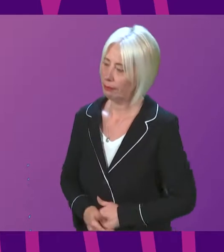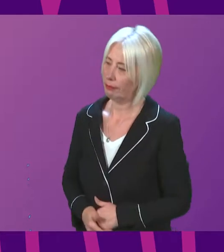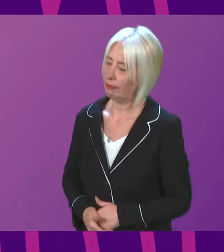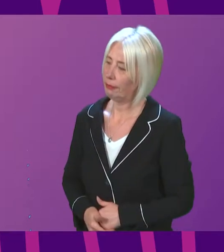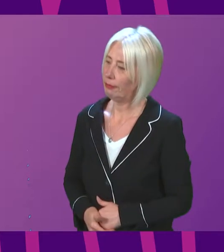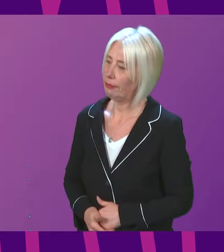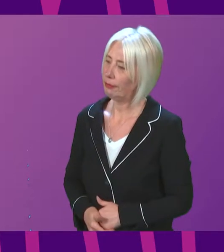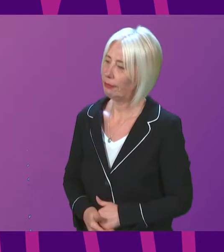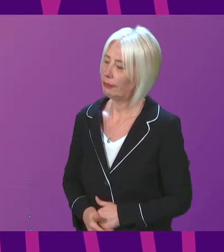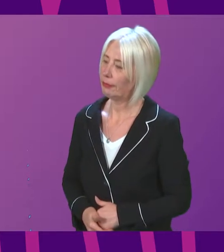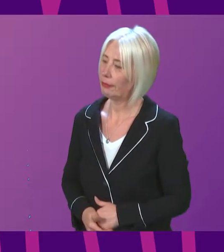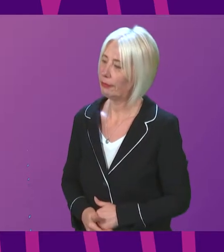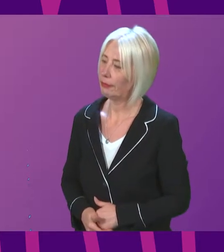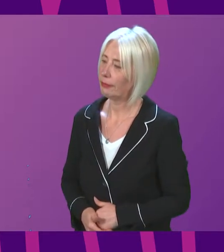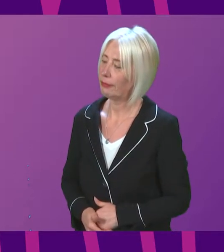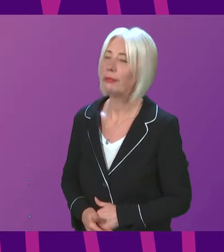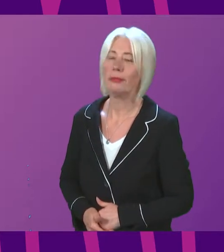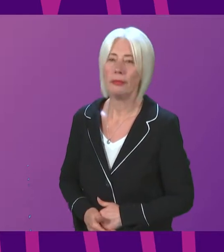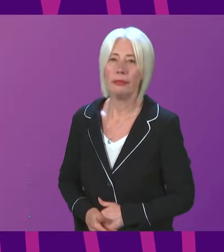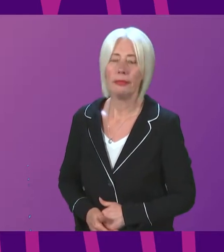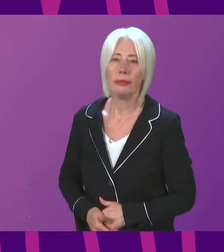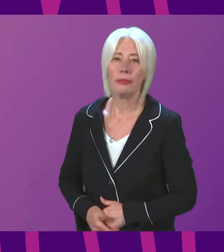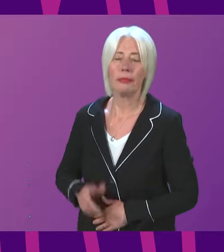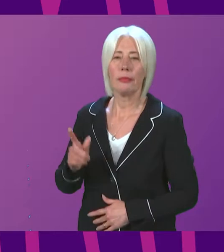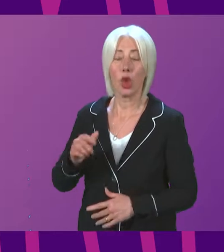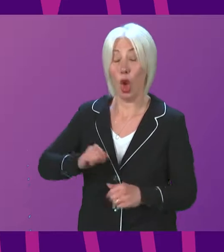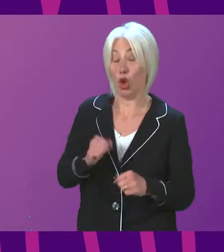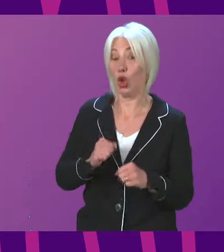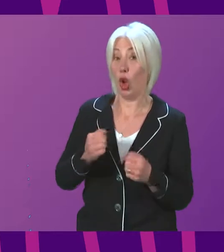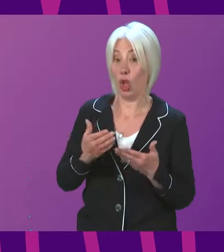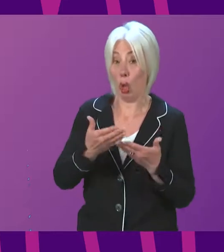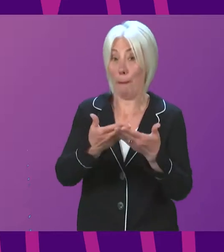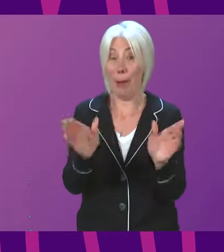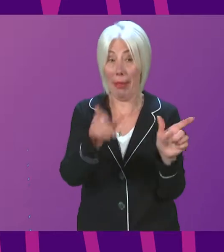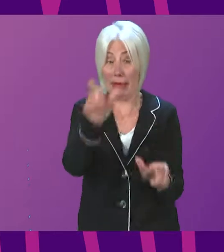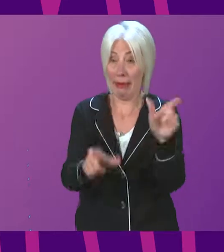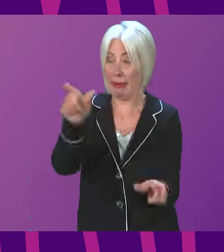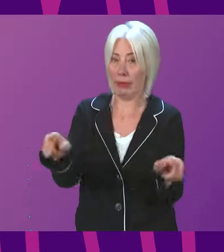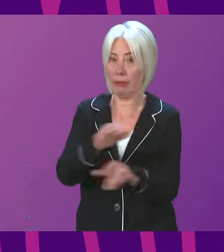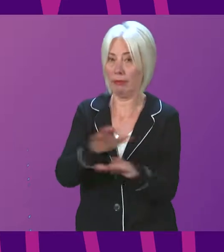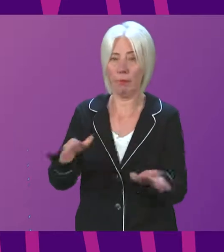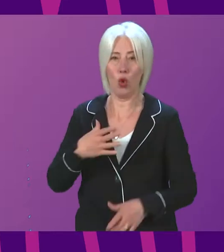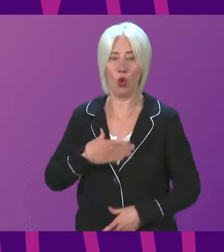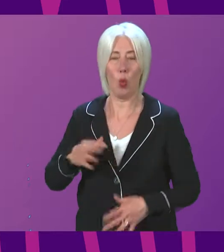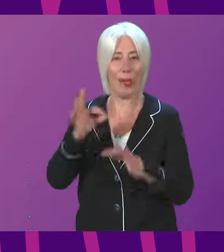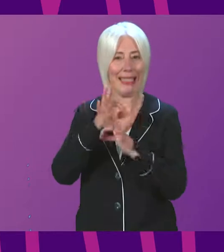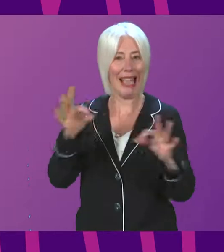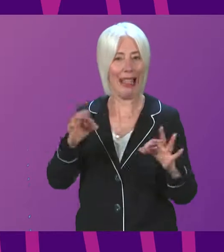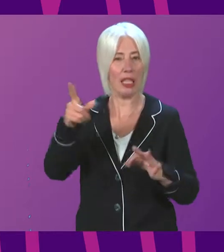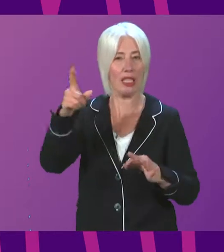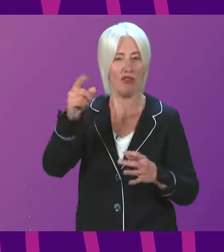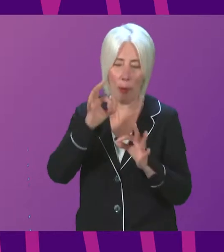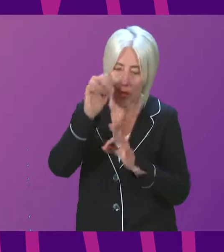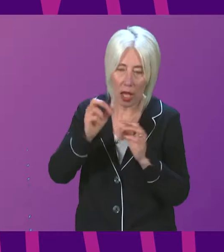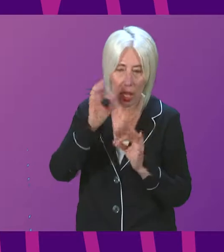Callaghan. Thank you for signing off, sir. Quite rightly, the Scottish public will not expect silence from the inquiry during its